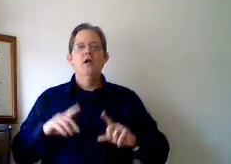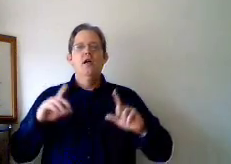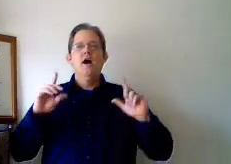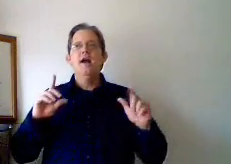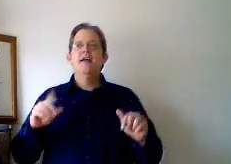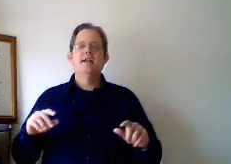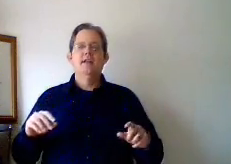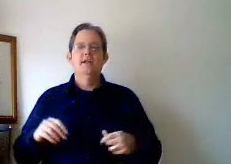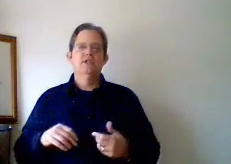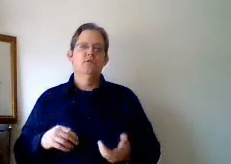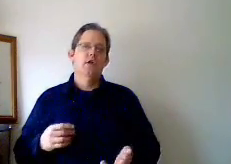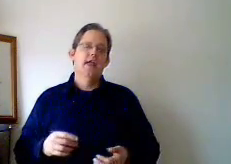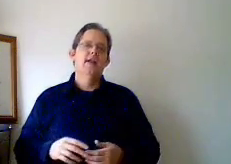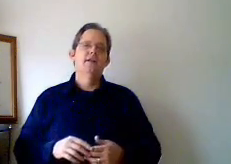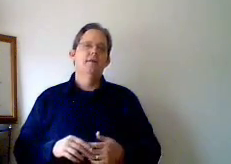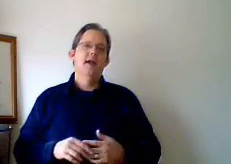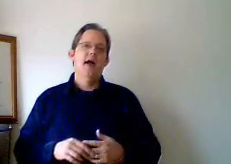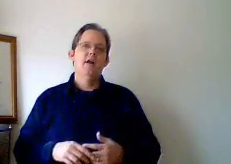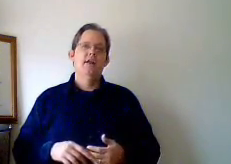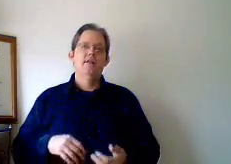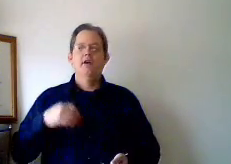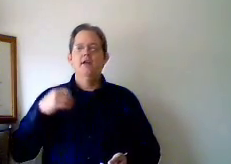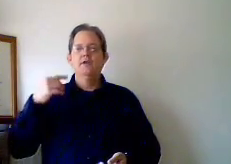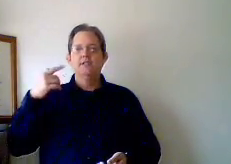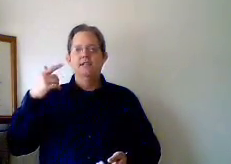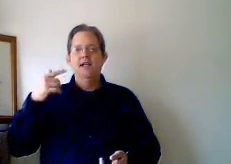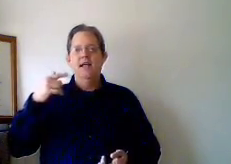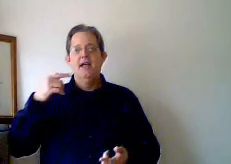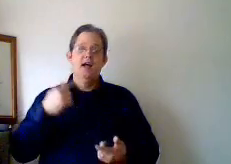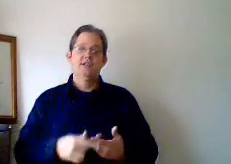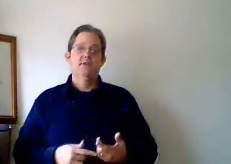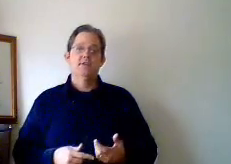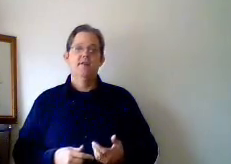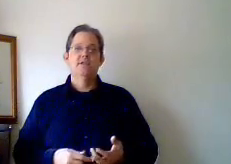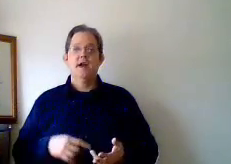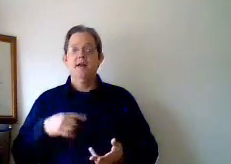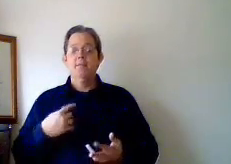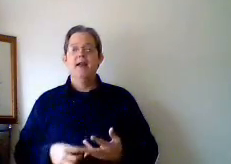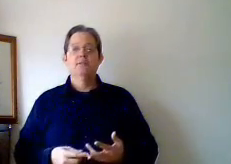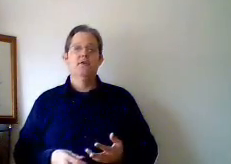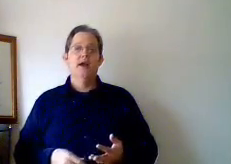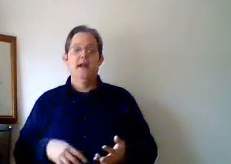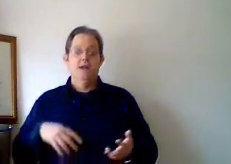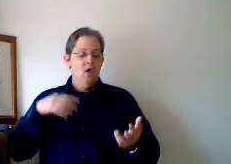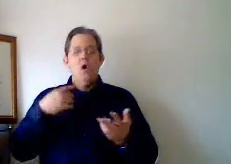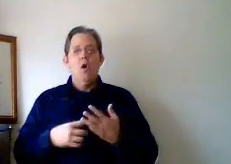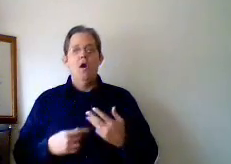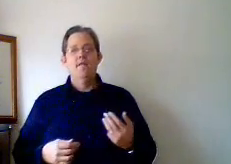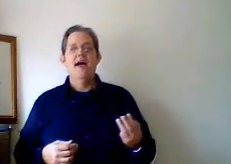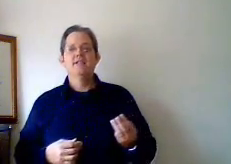Contact Ignition. We're located in Dublin, Ireland. if you're interested in customer service training, management training, or in fact